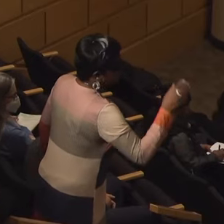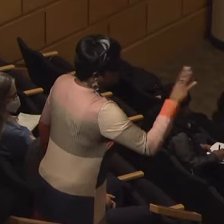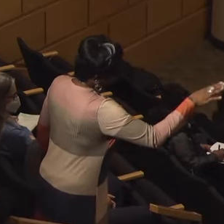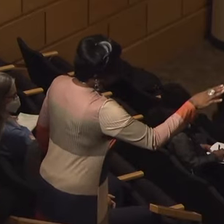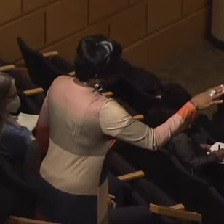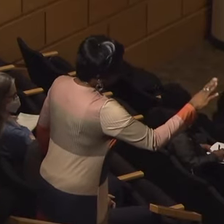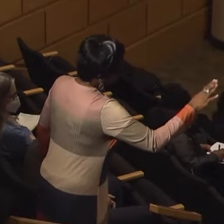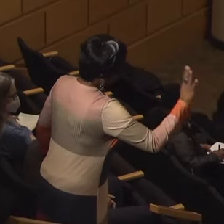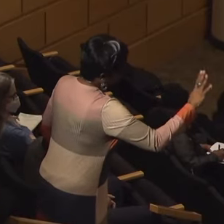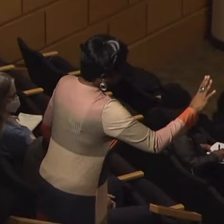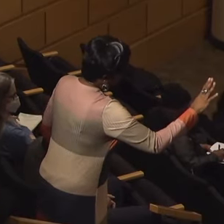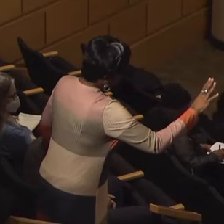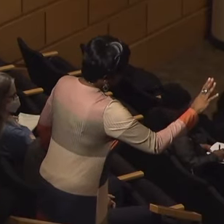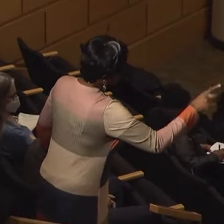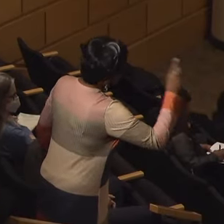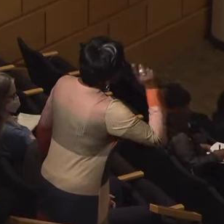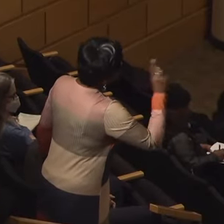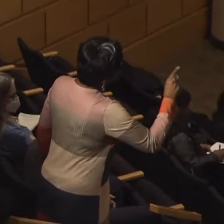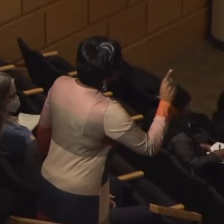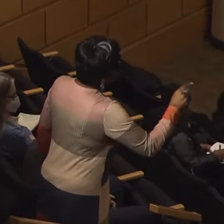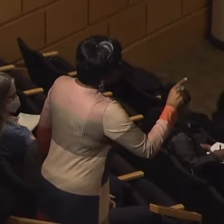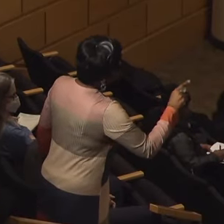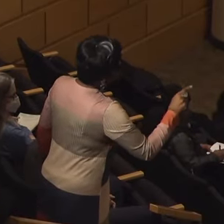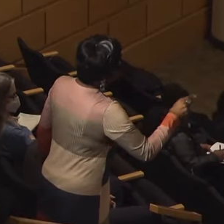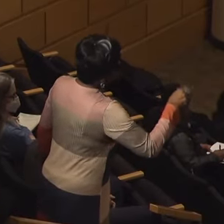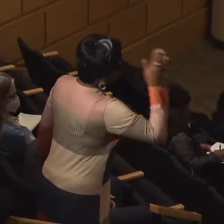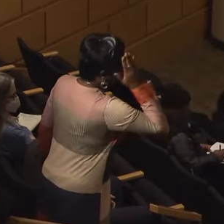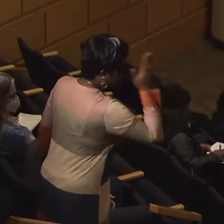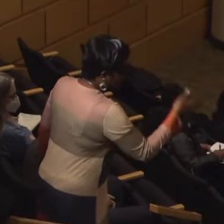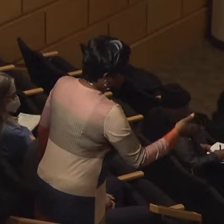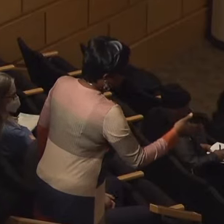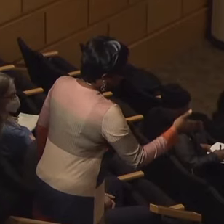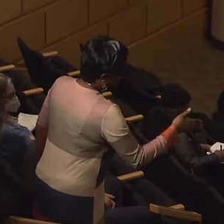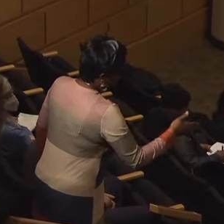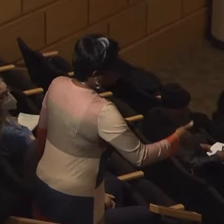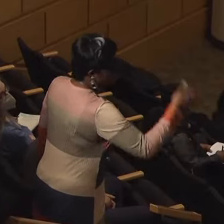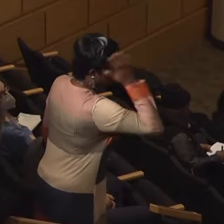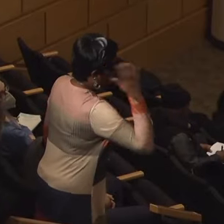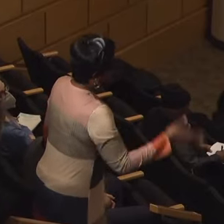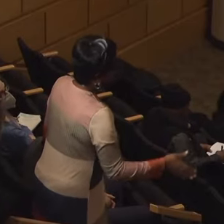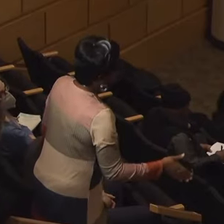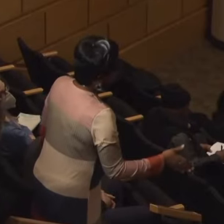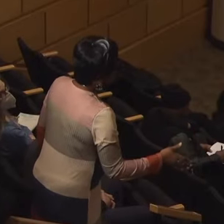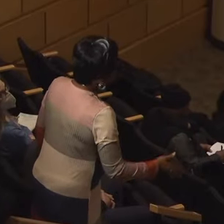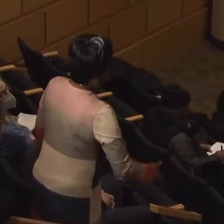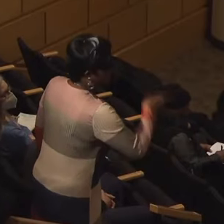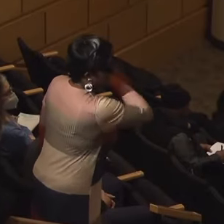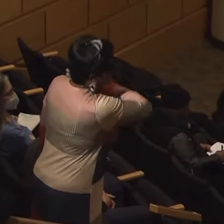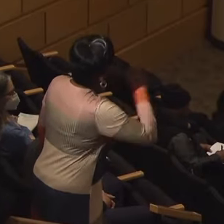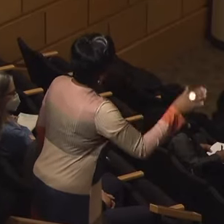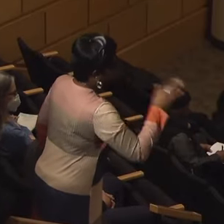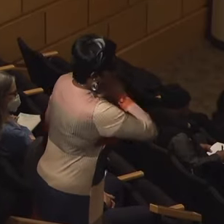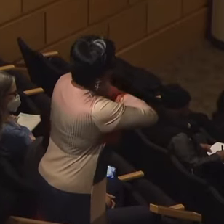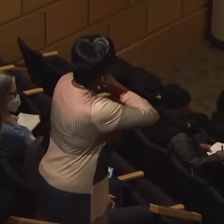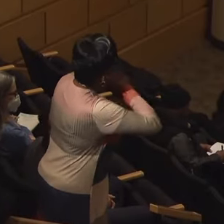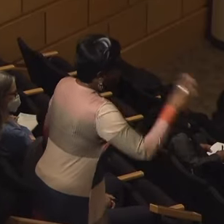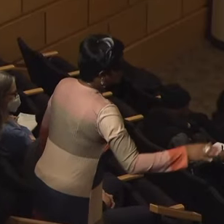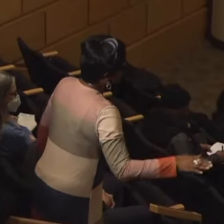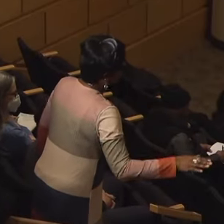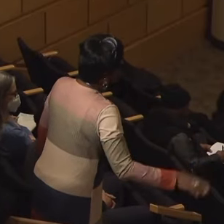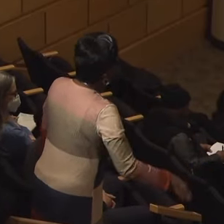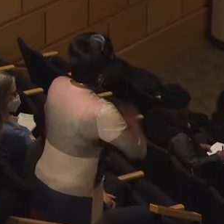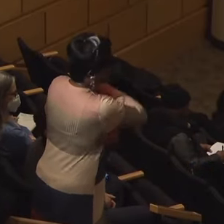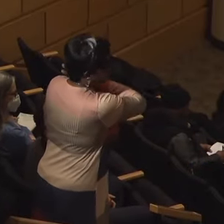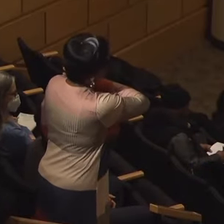check. I'm sorry, Pam, I'm going finish. But all I'm saying is, I don't see a curriculum. I don't see an agenda. I don't see a